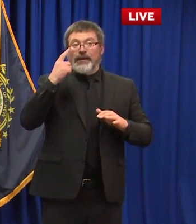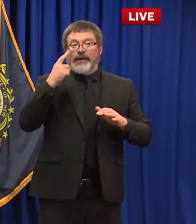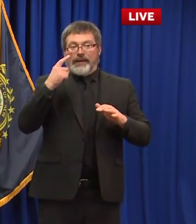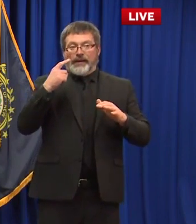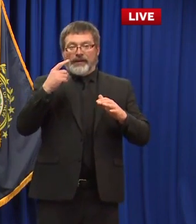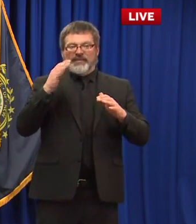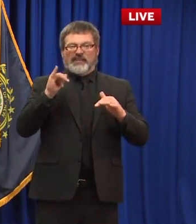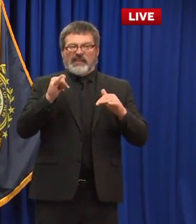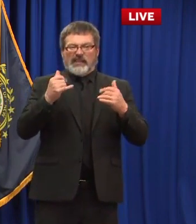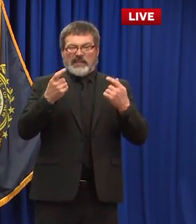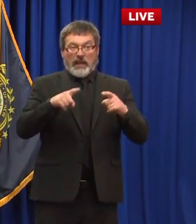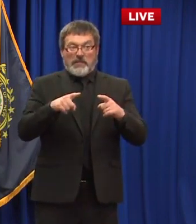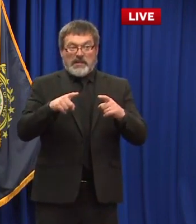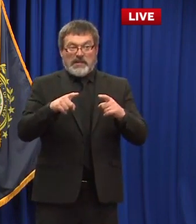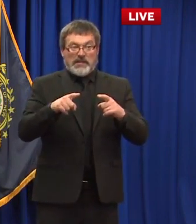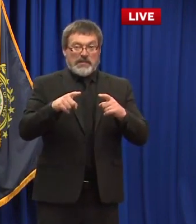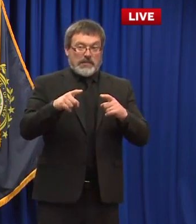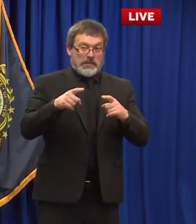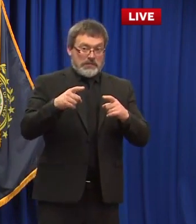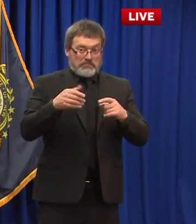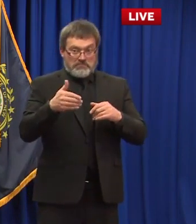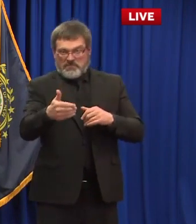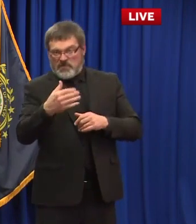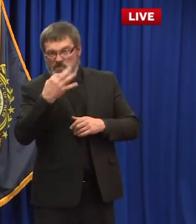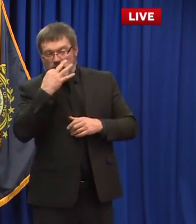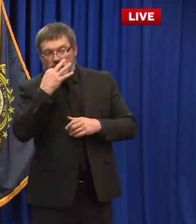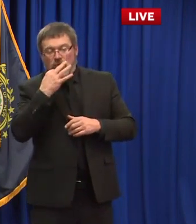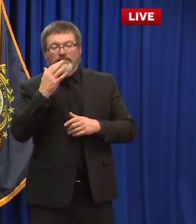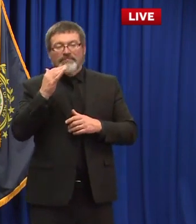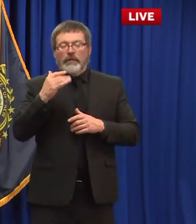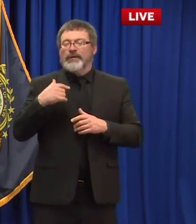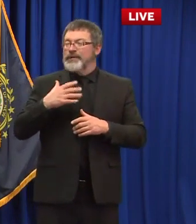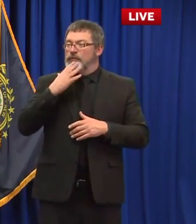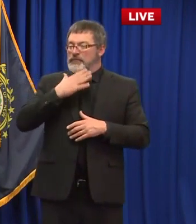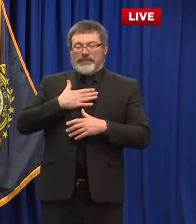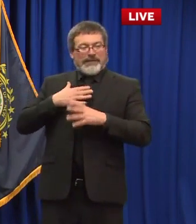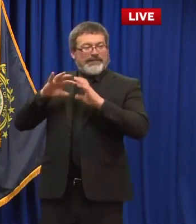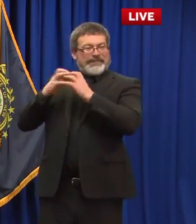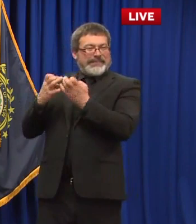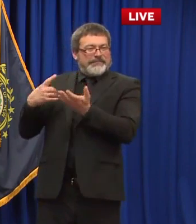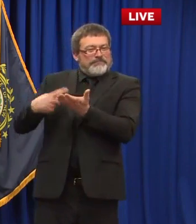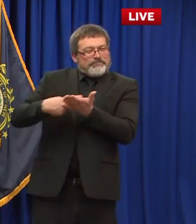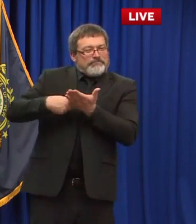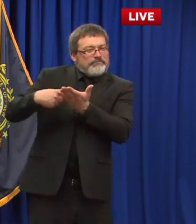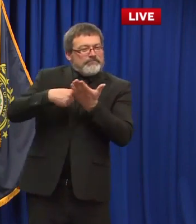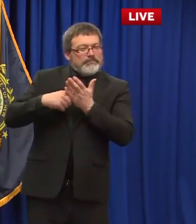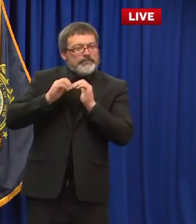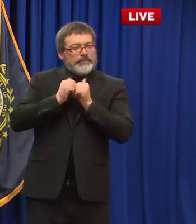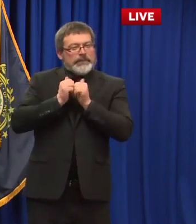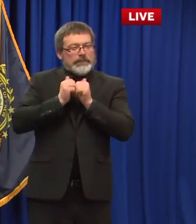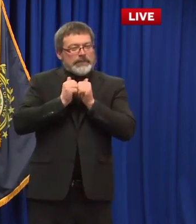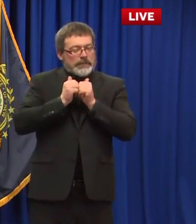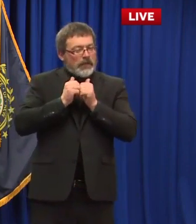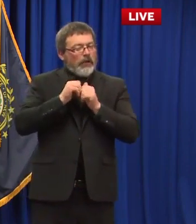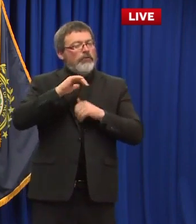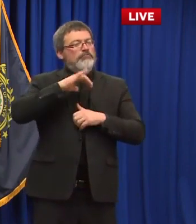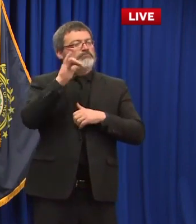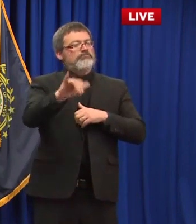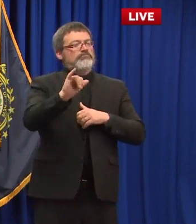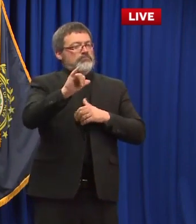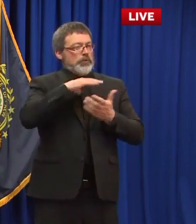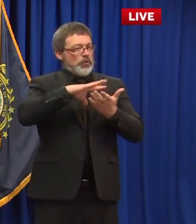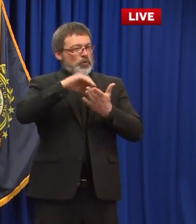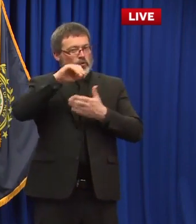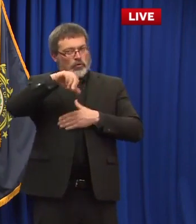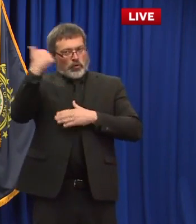and and different options and opportunities looking at some of the ways it's being done it's being done a little differently across the country so we're looking at some of those models and figuring out